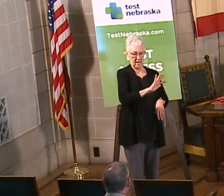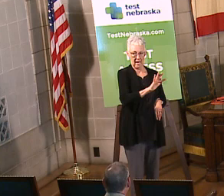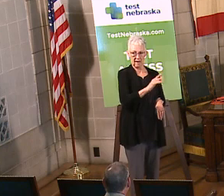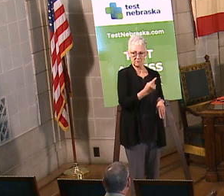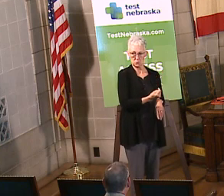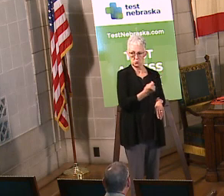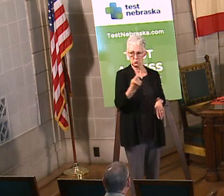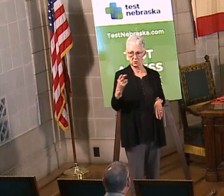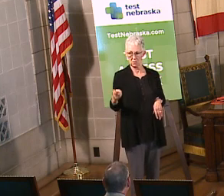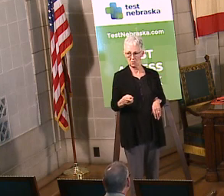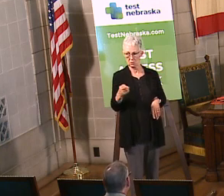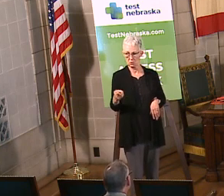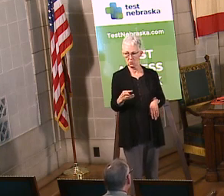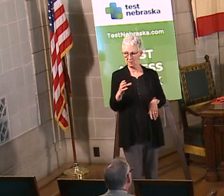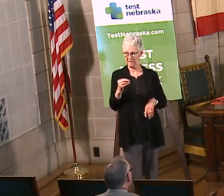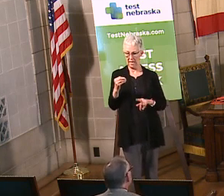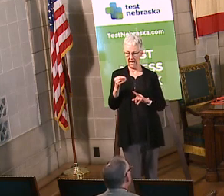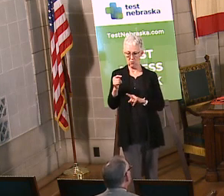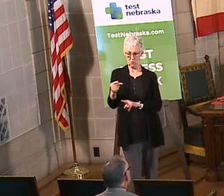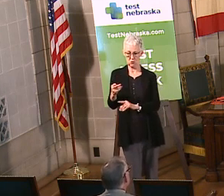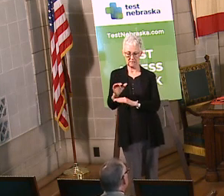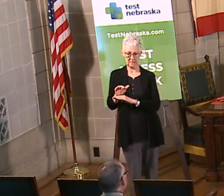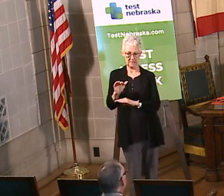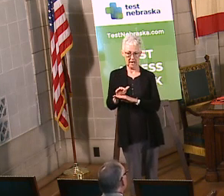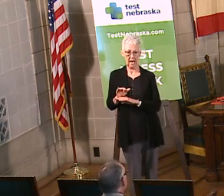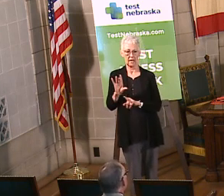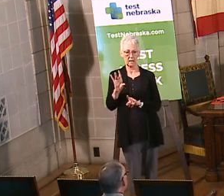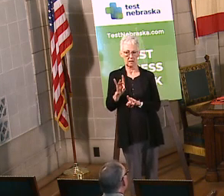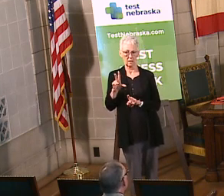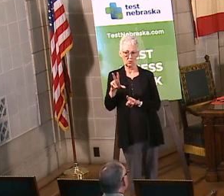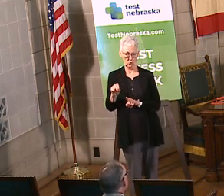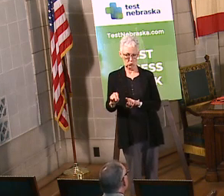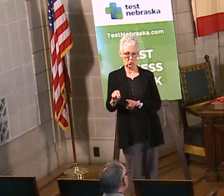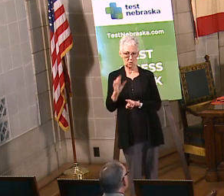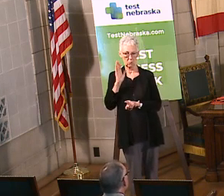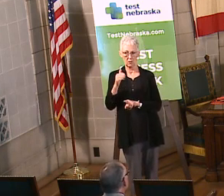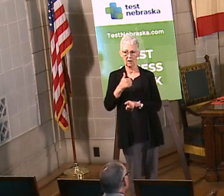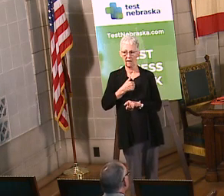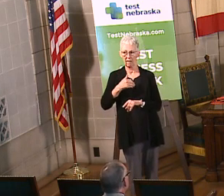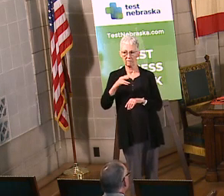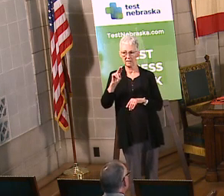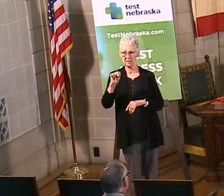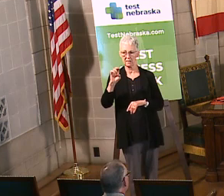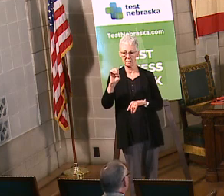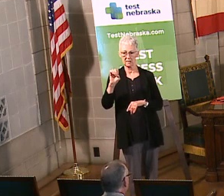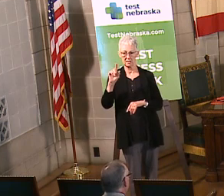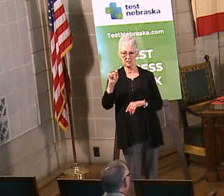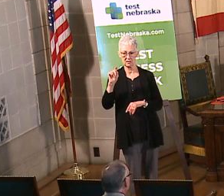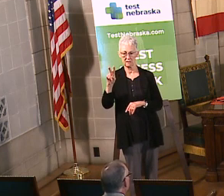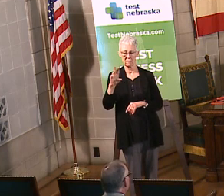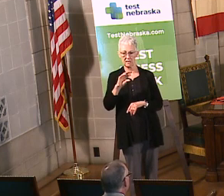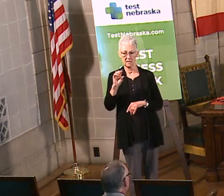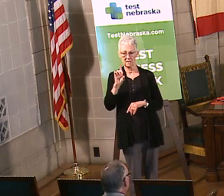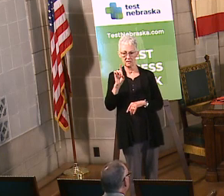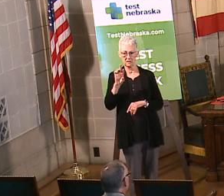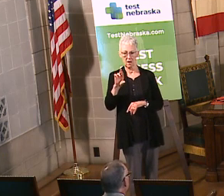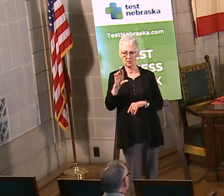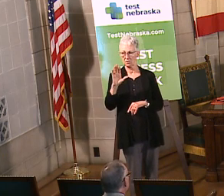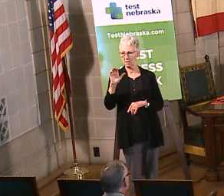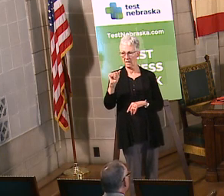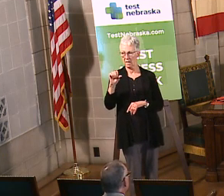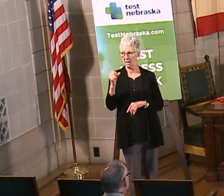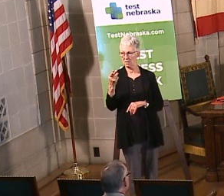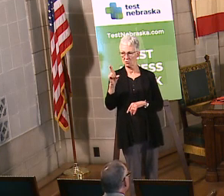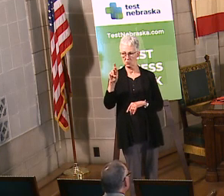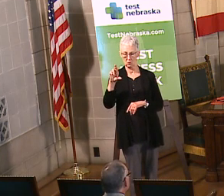speaking of nebraska with dennis kellogg 8 30 thursday night and i believe we got dr ashraf is going to be there he's going to be